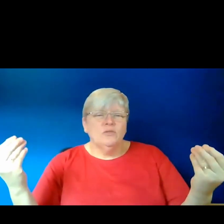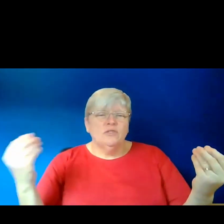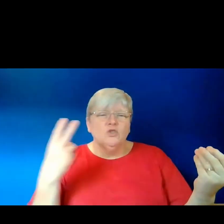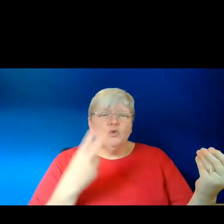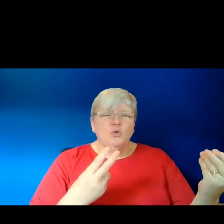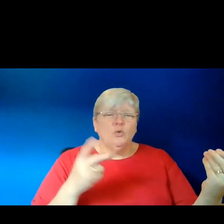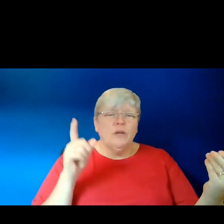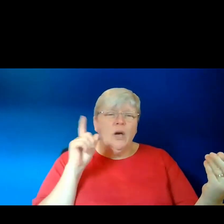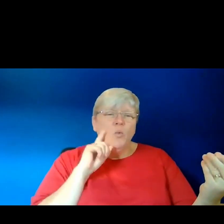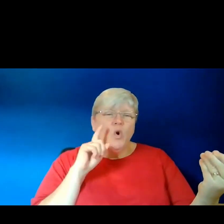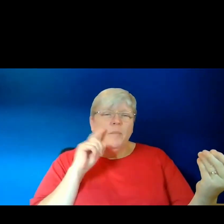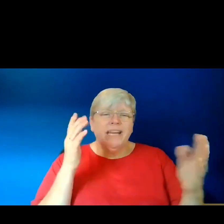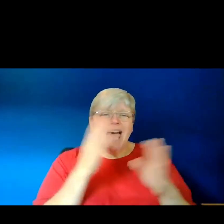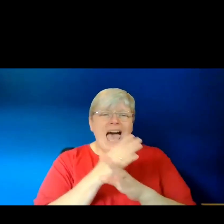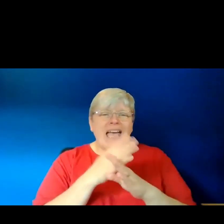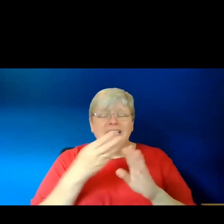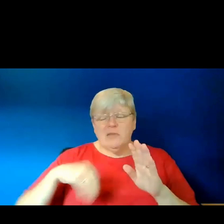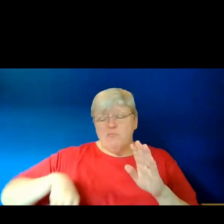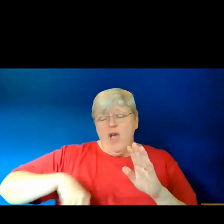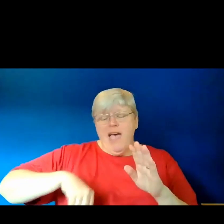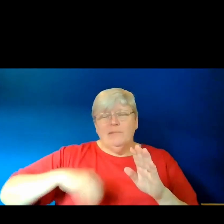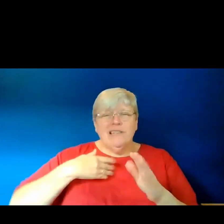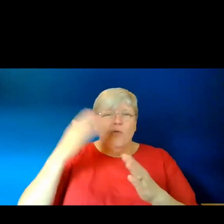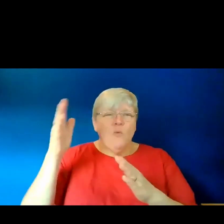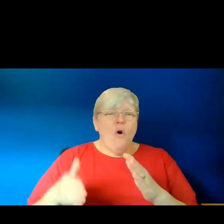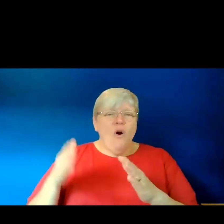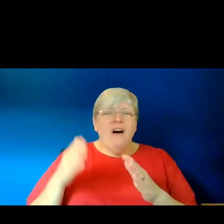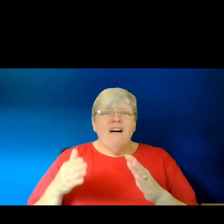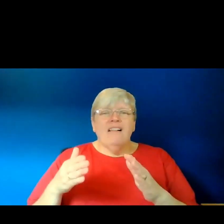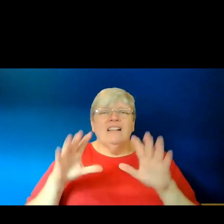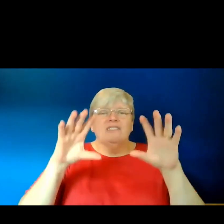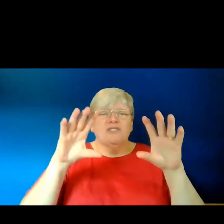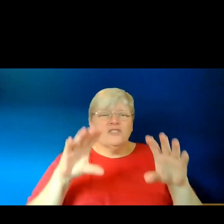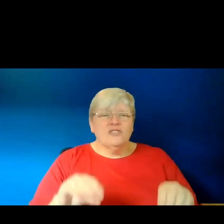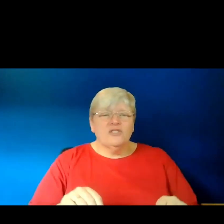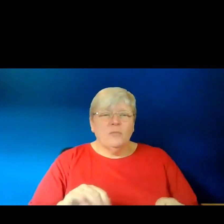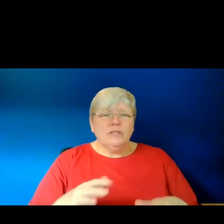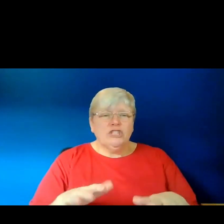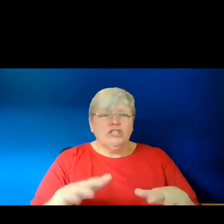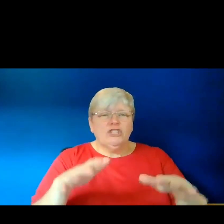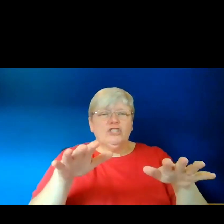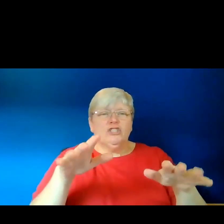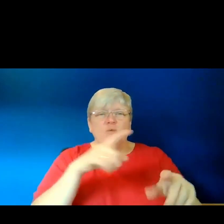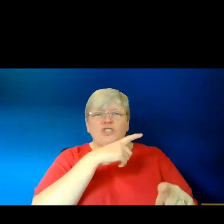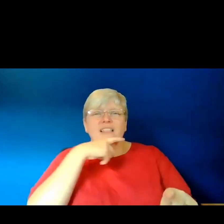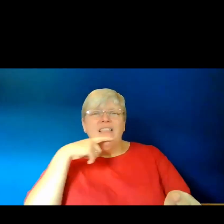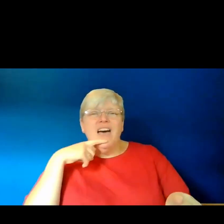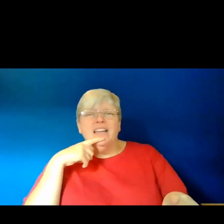12. A woman hiding bribes in the walls, stops the shake of her hands when she lies.